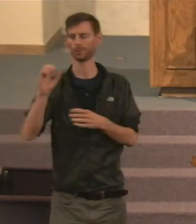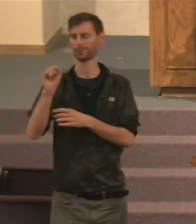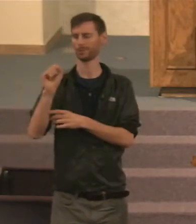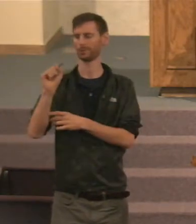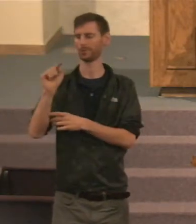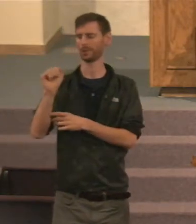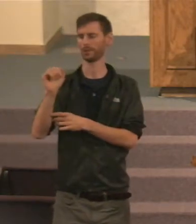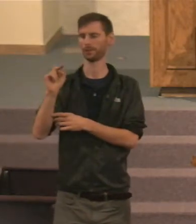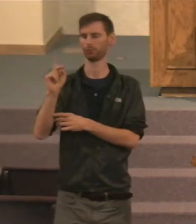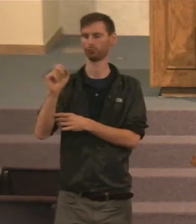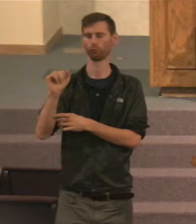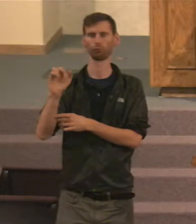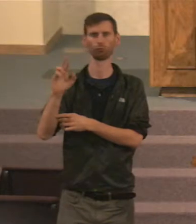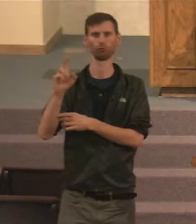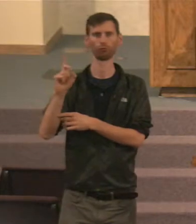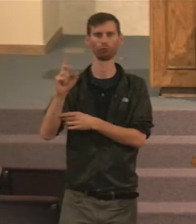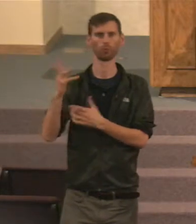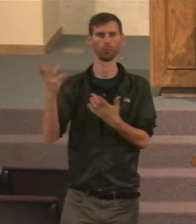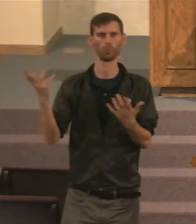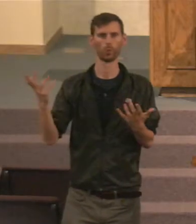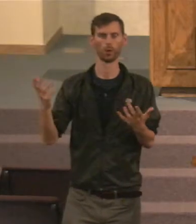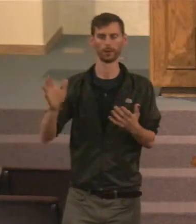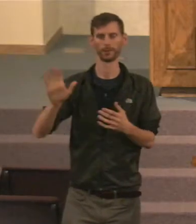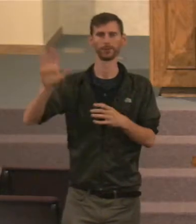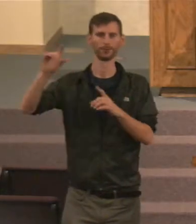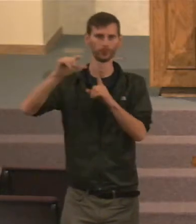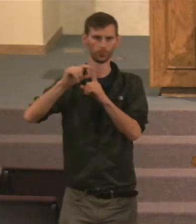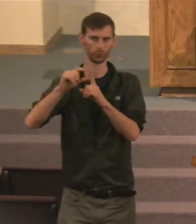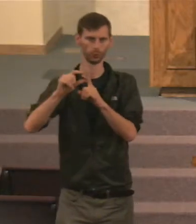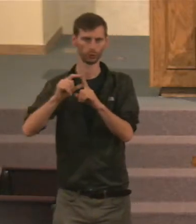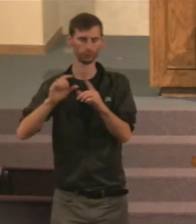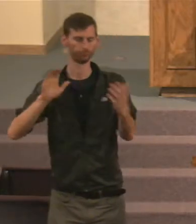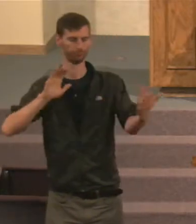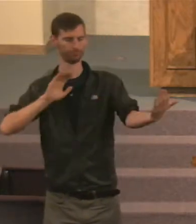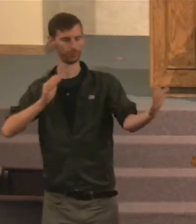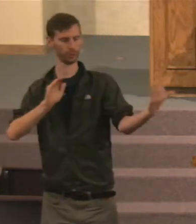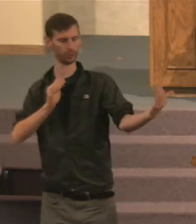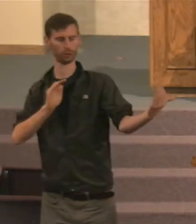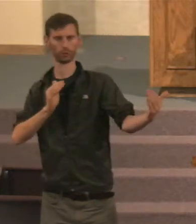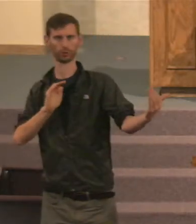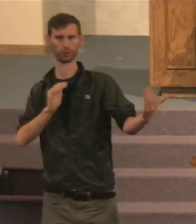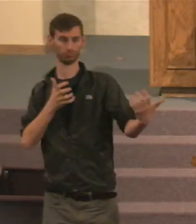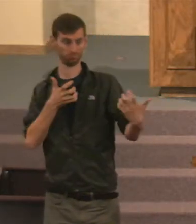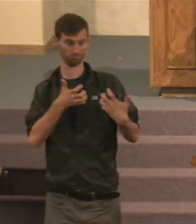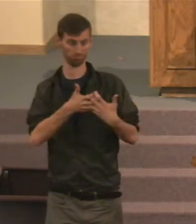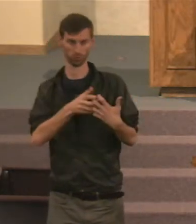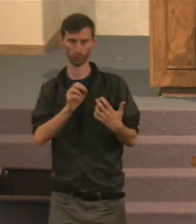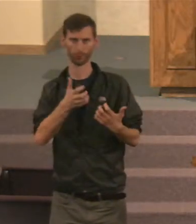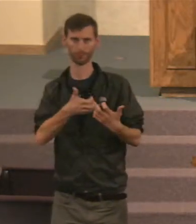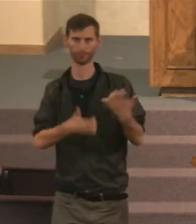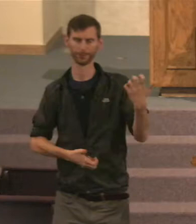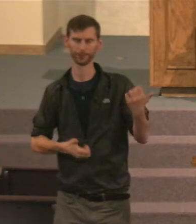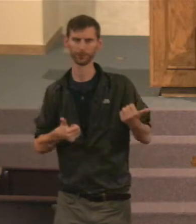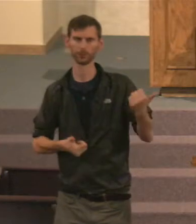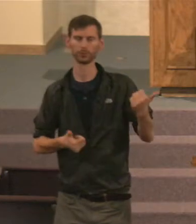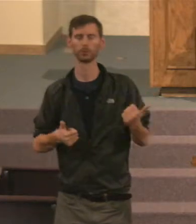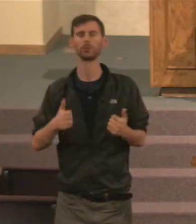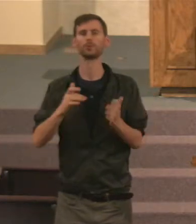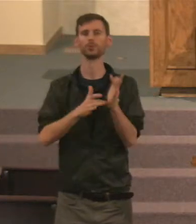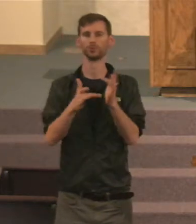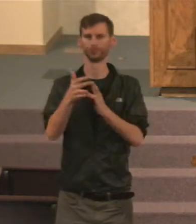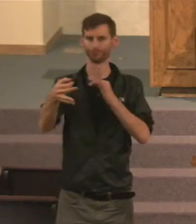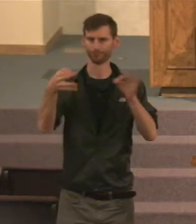His word. John chapter 12, In verse 48. Again, Jesus is the one, Talking about that.